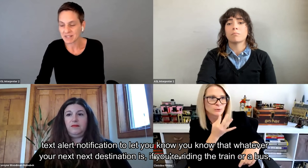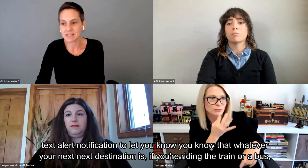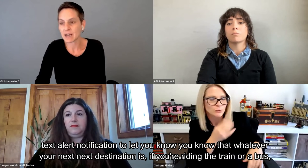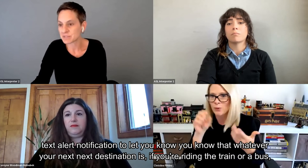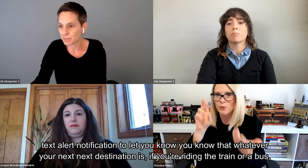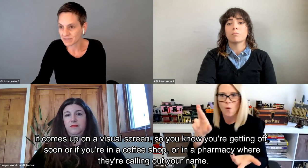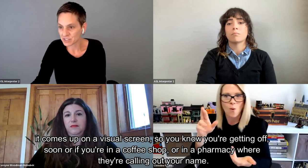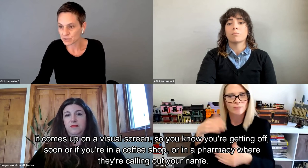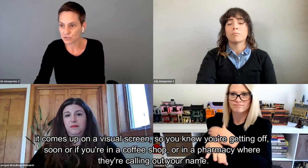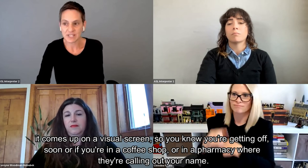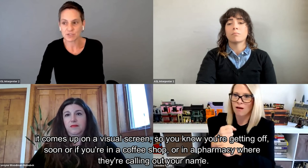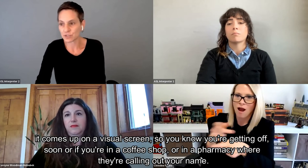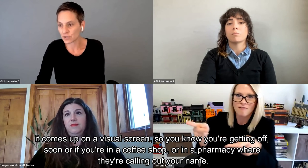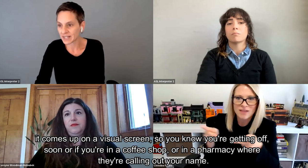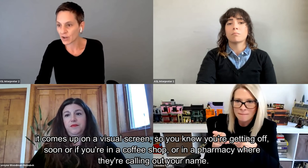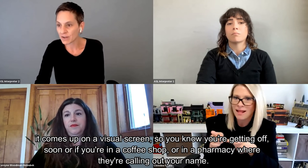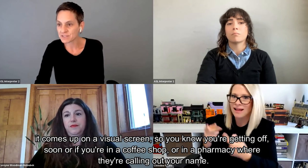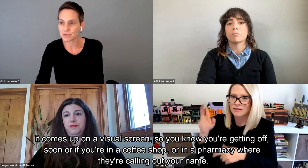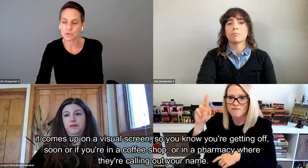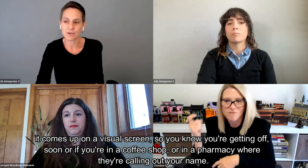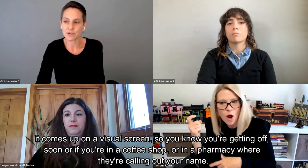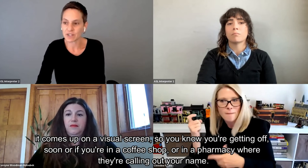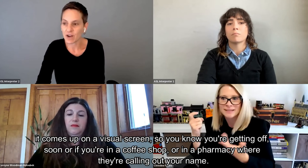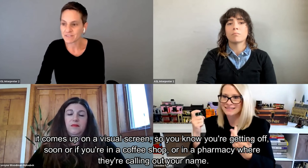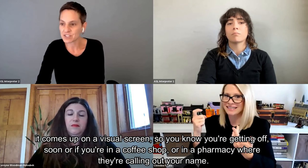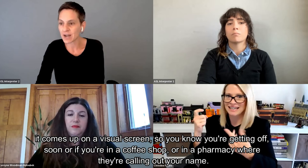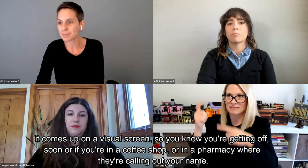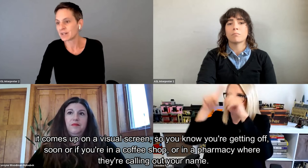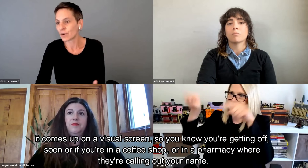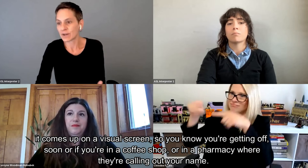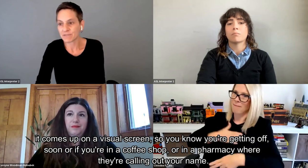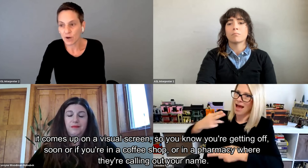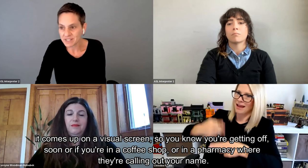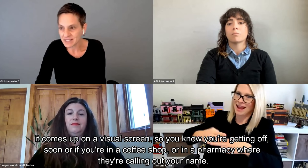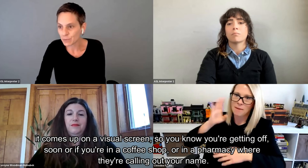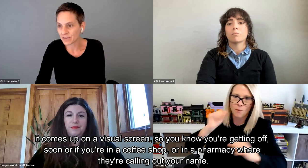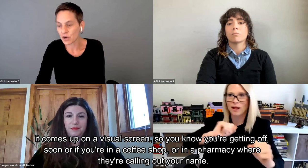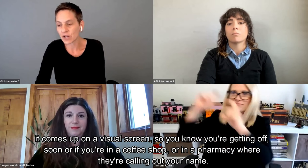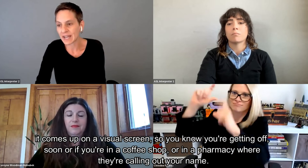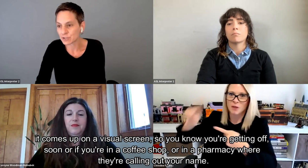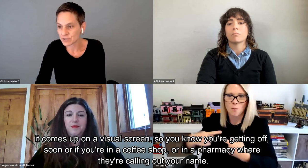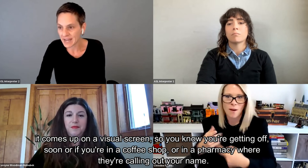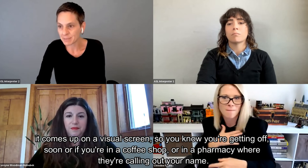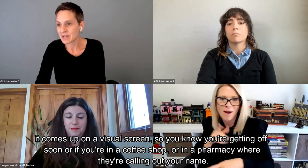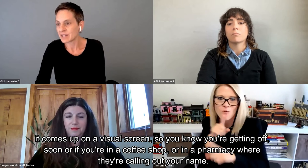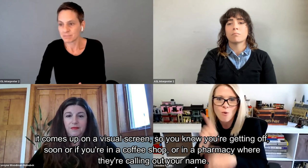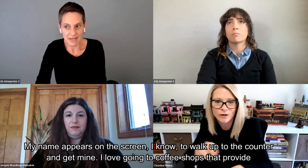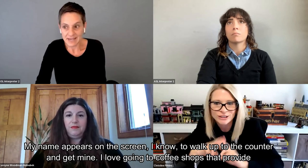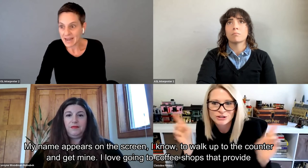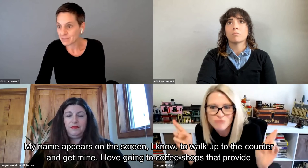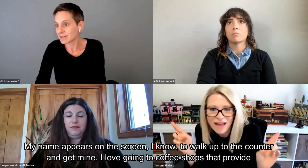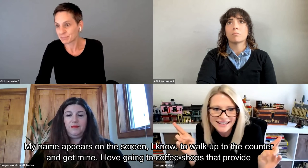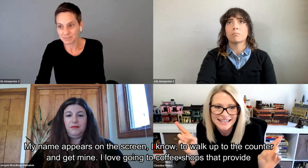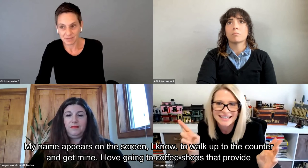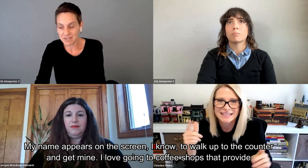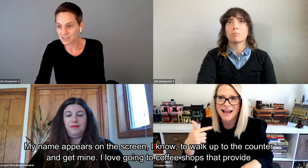train or a bus, it comes up on a visual screen so you know you're getting off soon, or if you're in a coffee shop or at a pharmacy where they're calling out your name, my